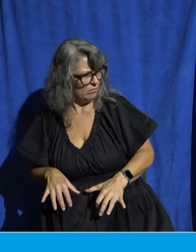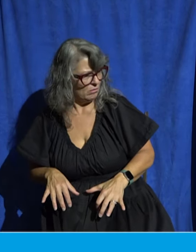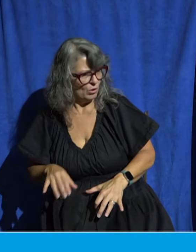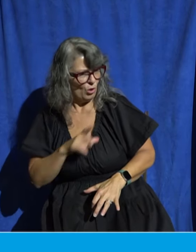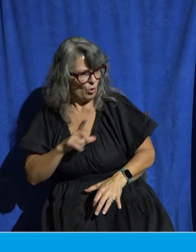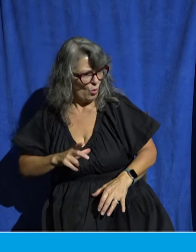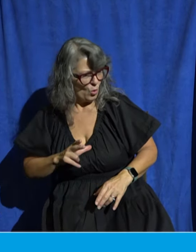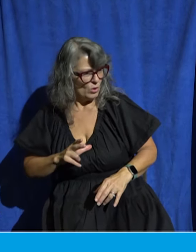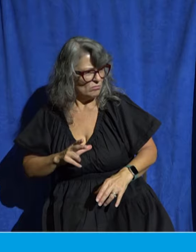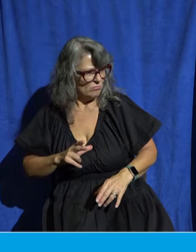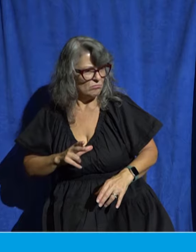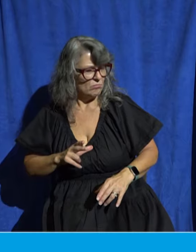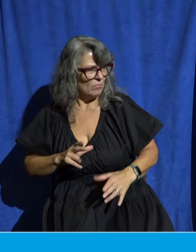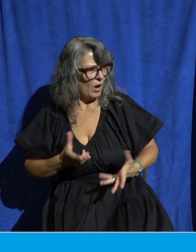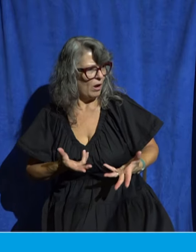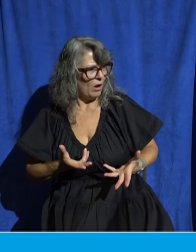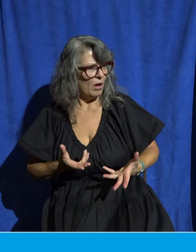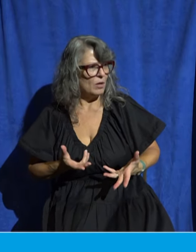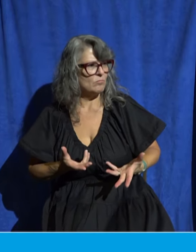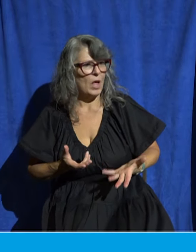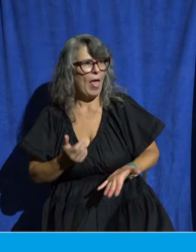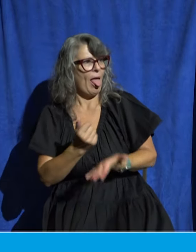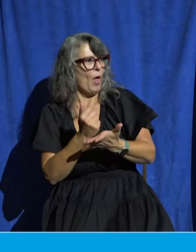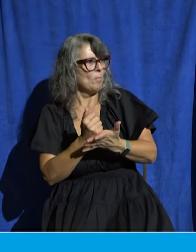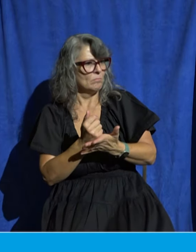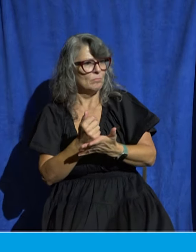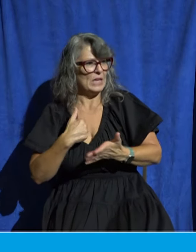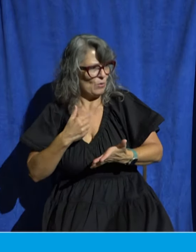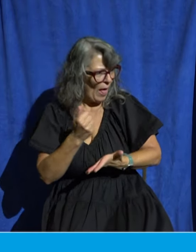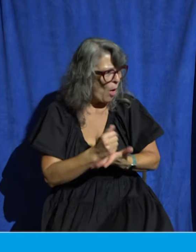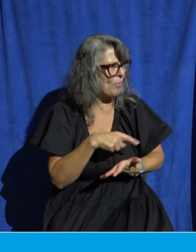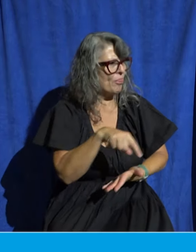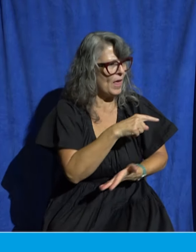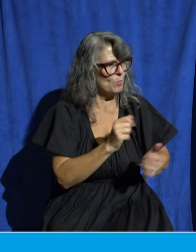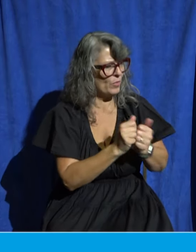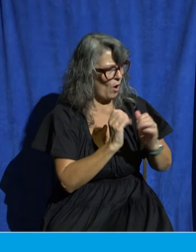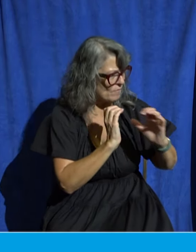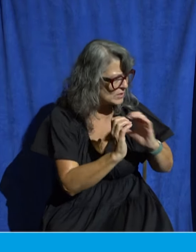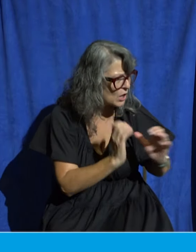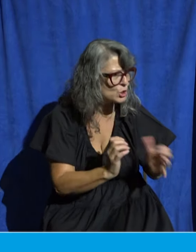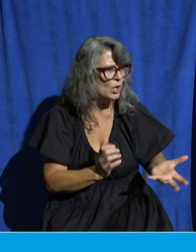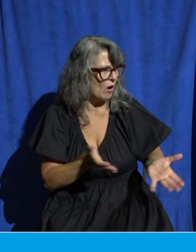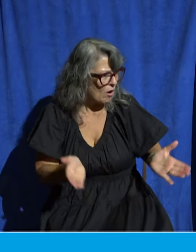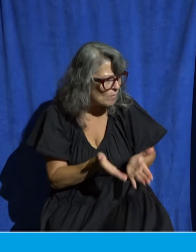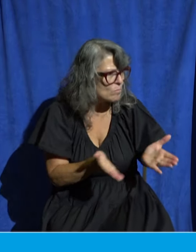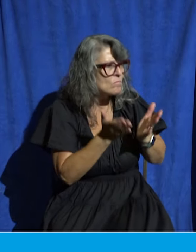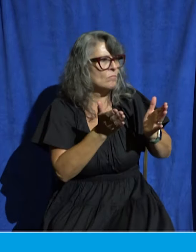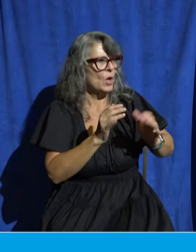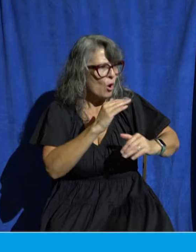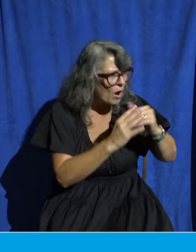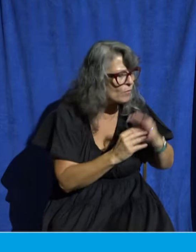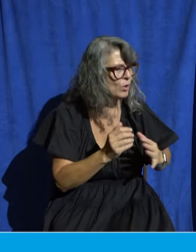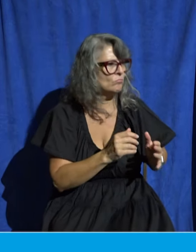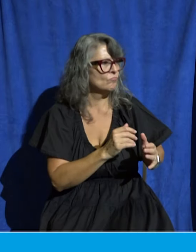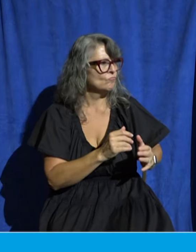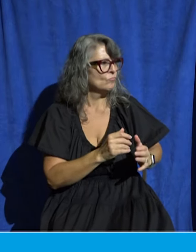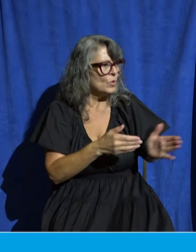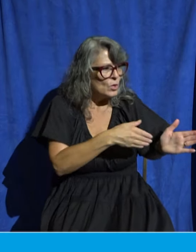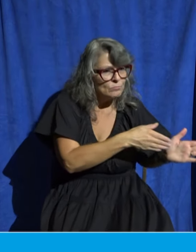fruit from those conversations people were feeling comforted and being pointed back to Jesus and get this she was starting